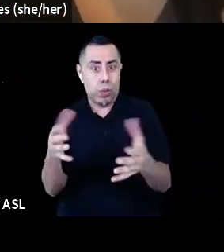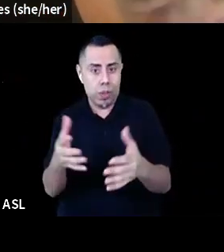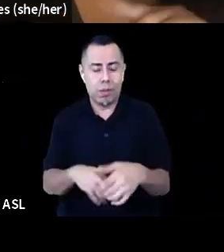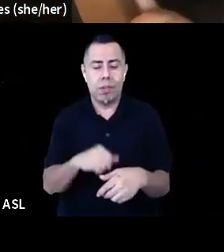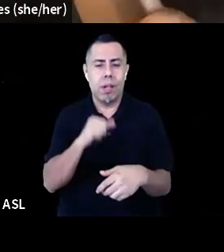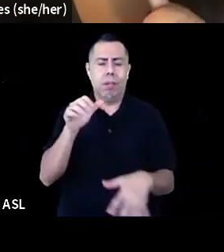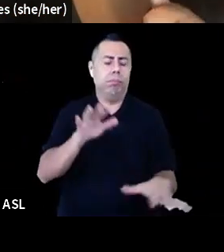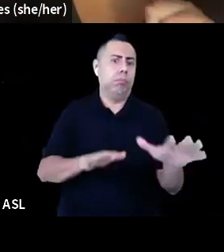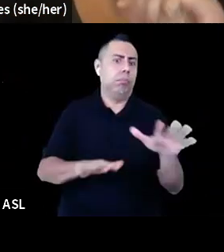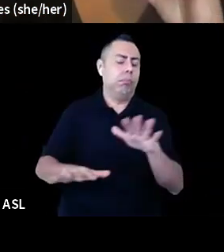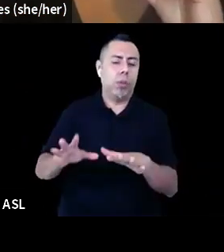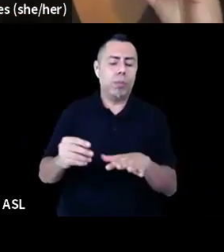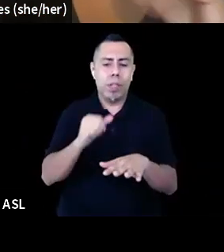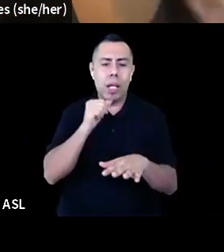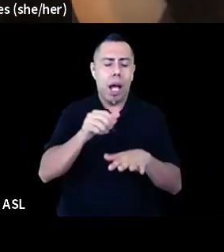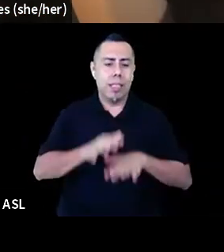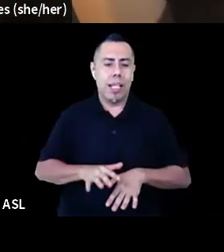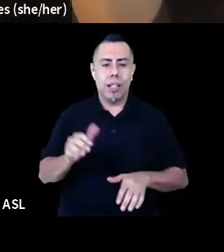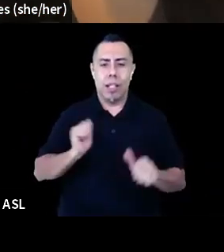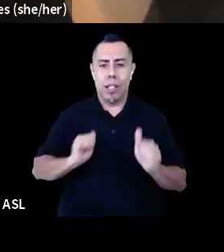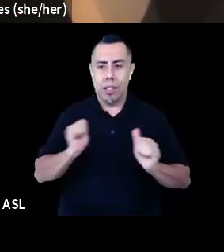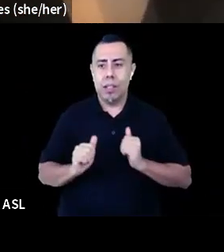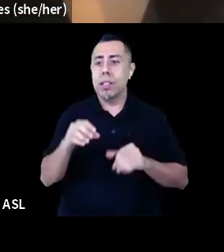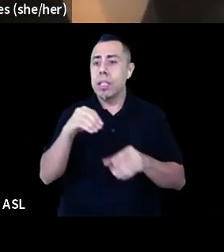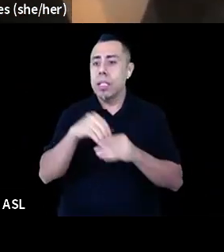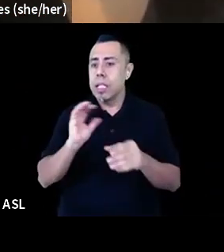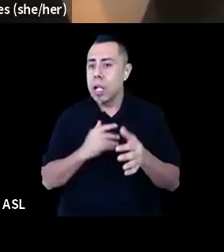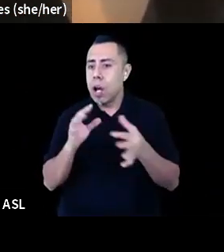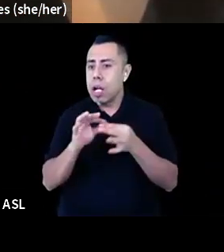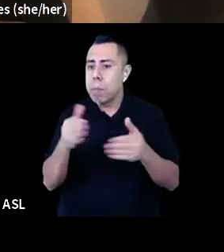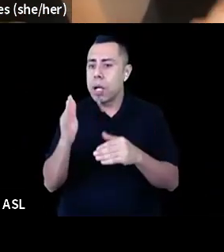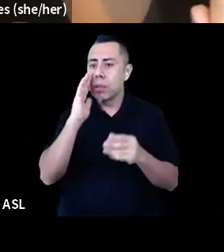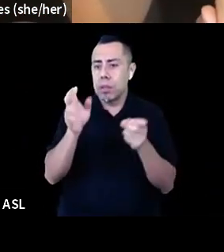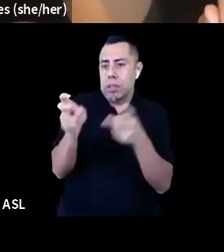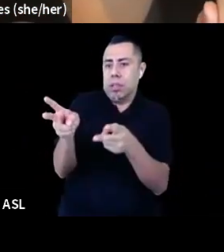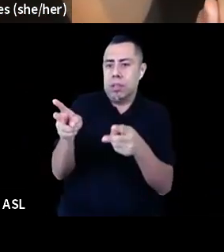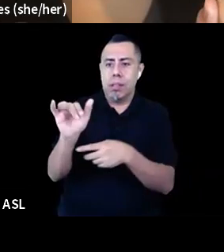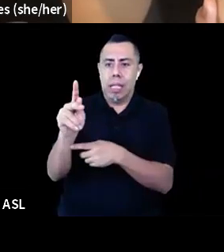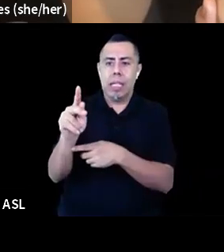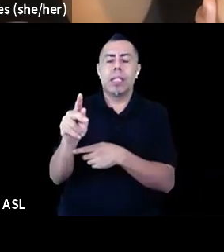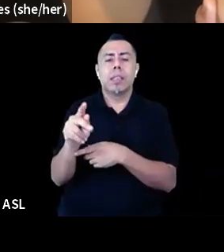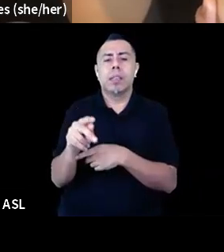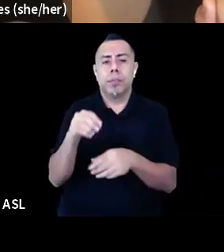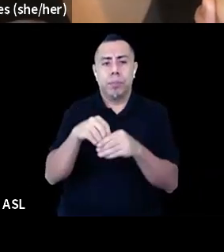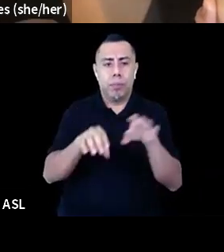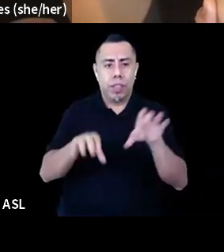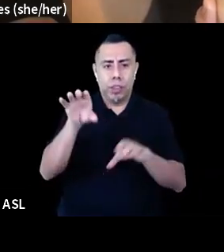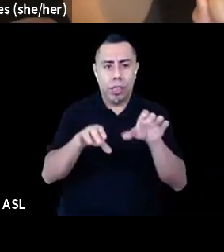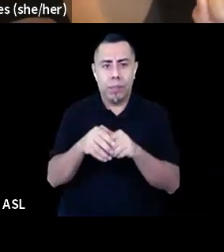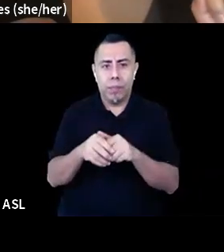in the comments, as soon as Tara puts them there, she is our amazing link dropper in the chat, extraordinaire. So I'm